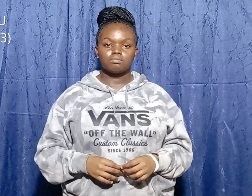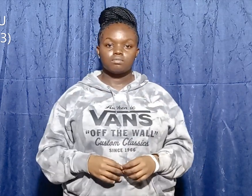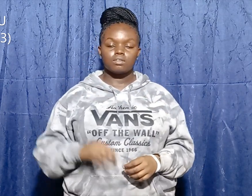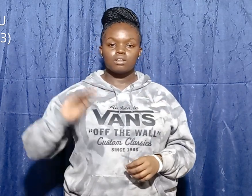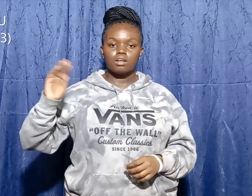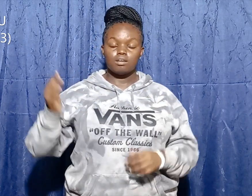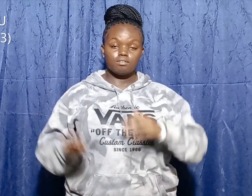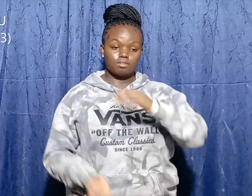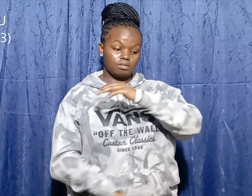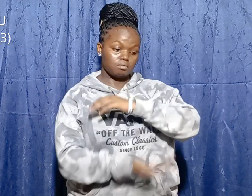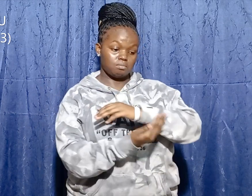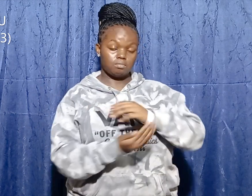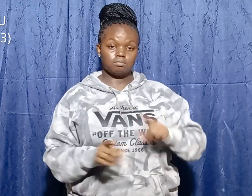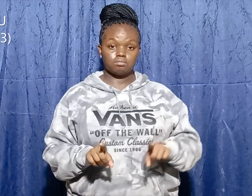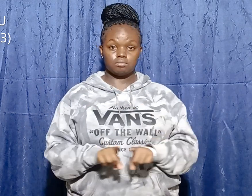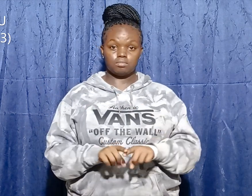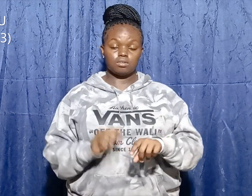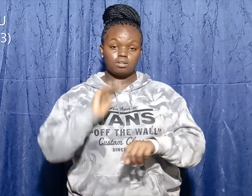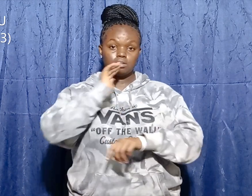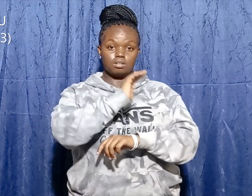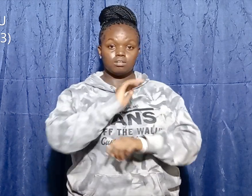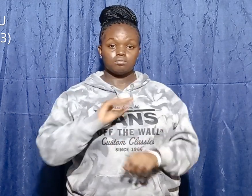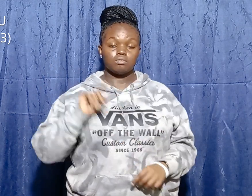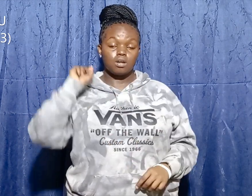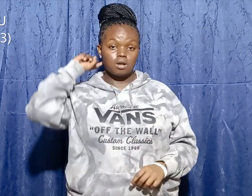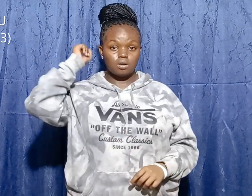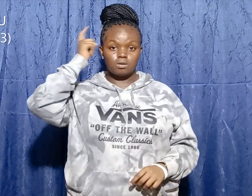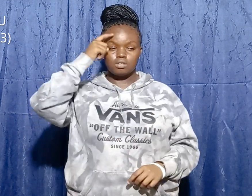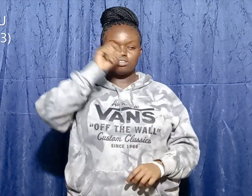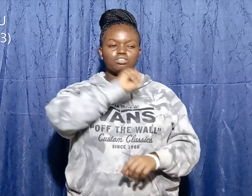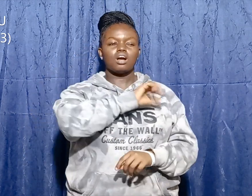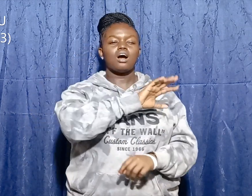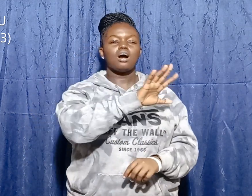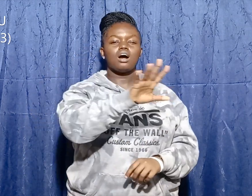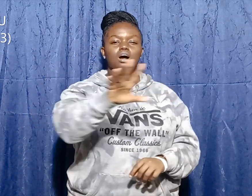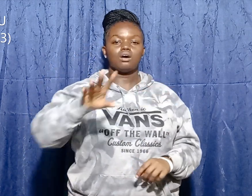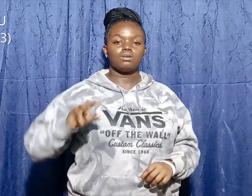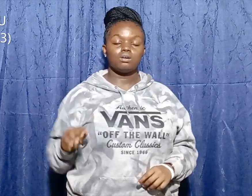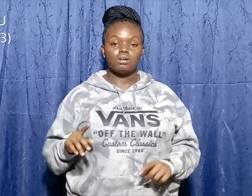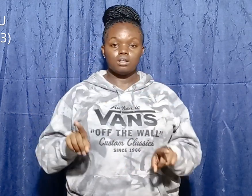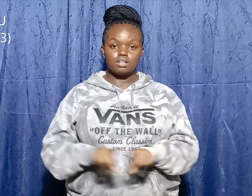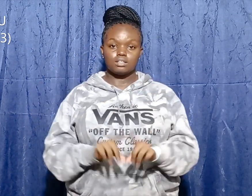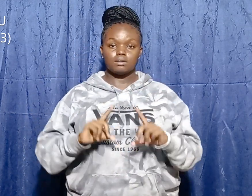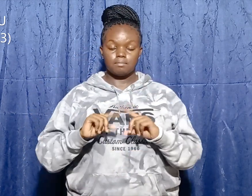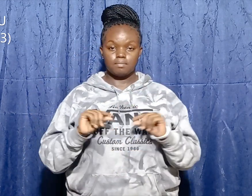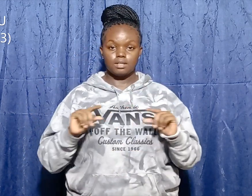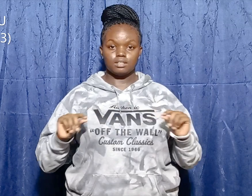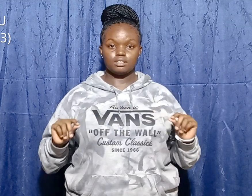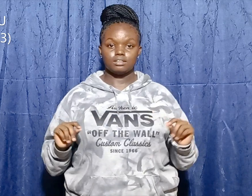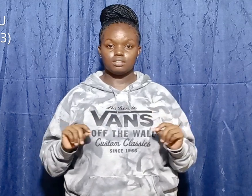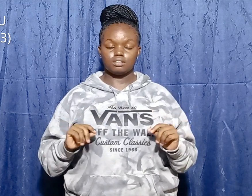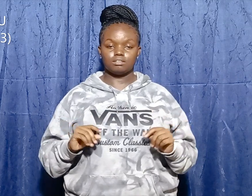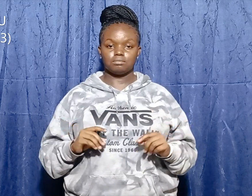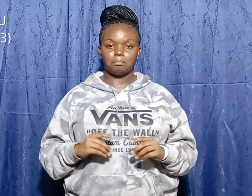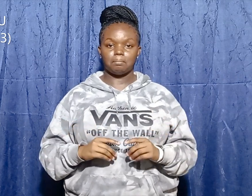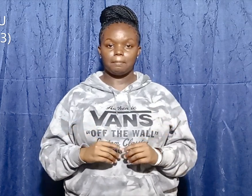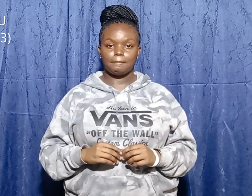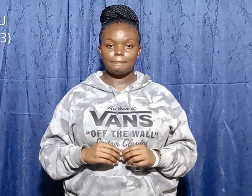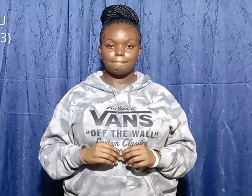evening, Goliath would shout the same message for 40 days. In the place of Judah,